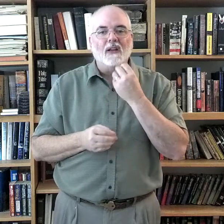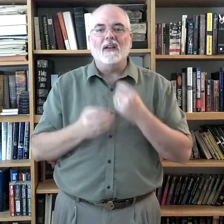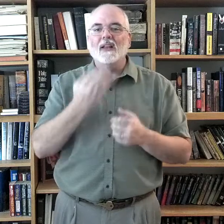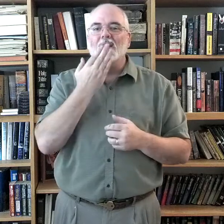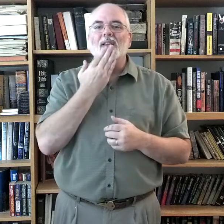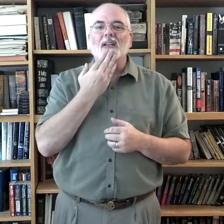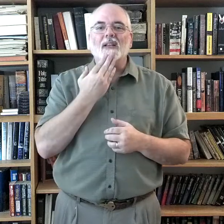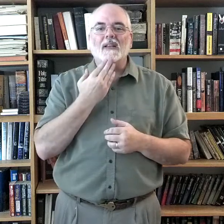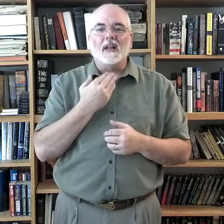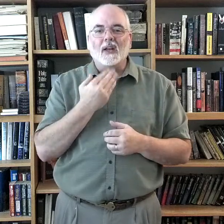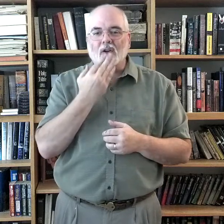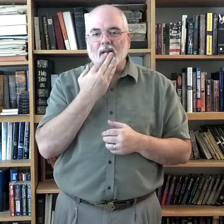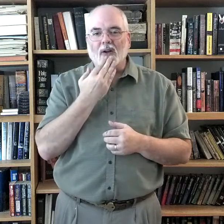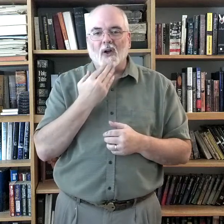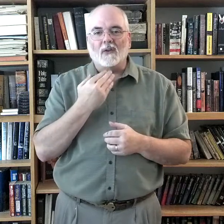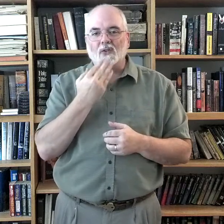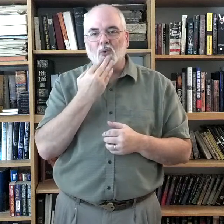and you're trying to get it off. Sweet.